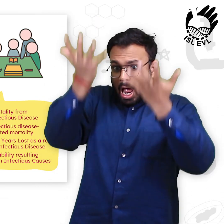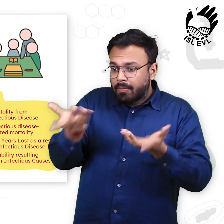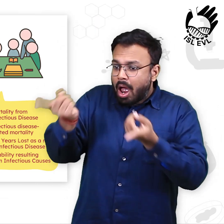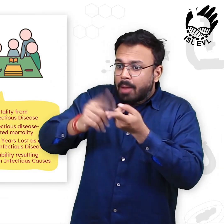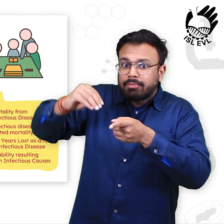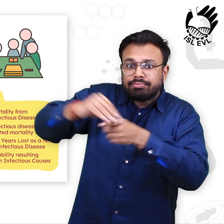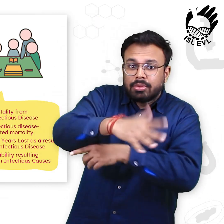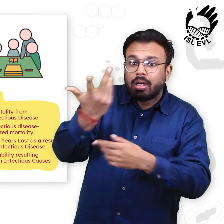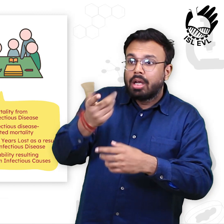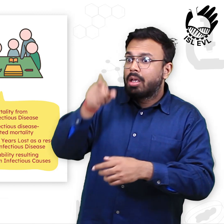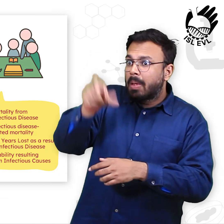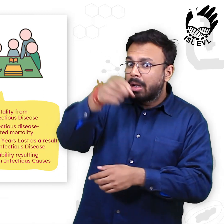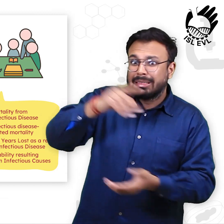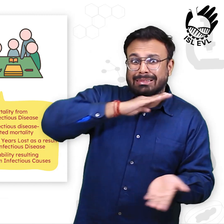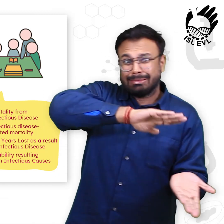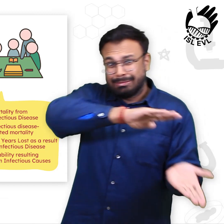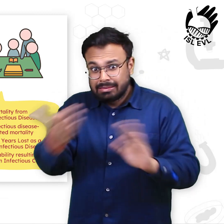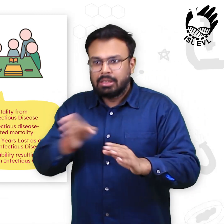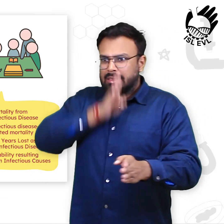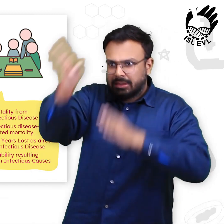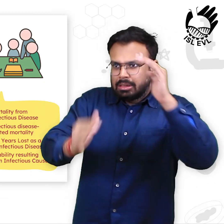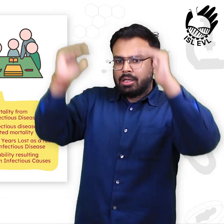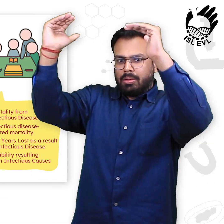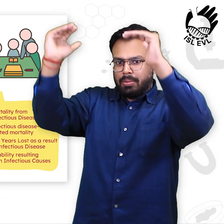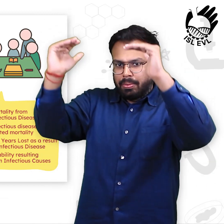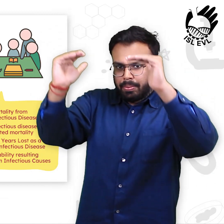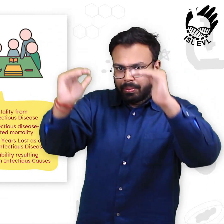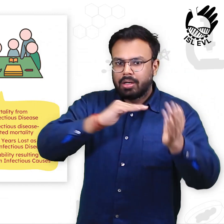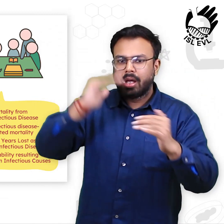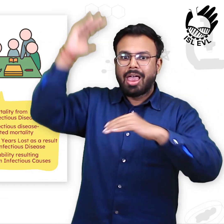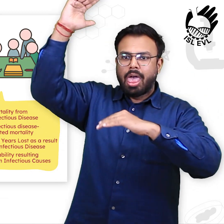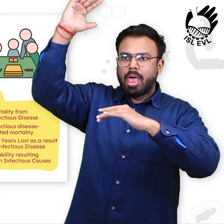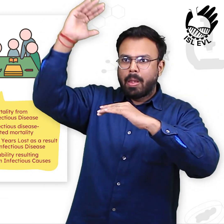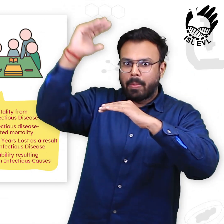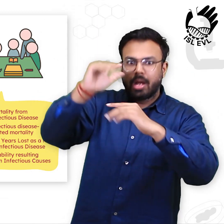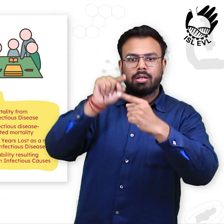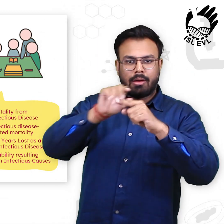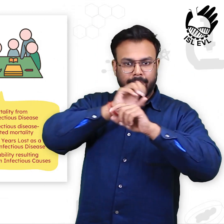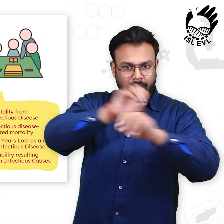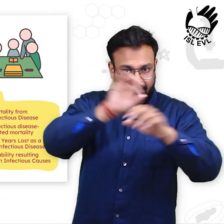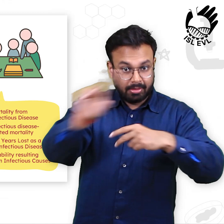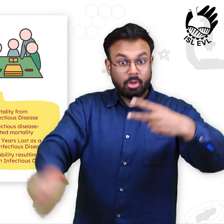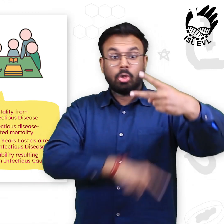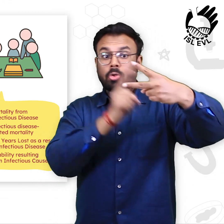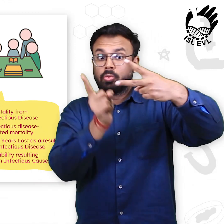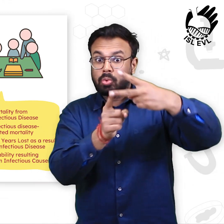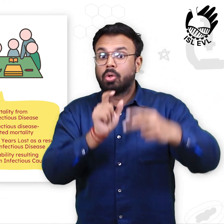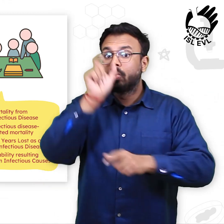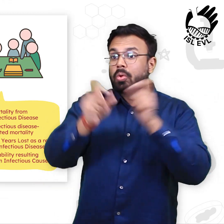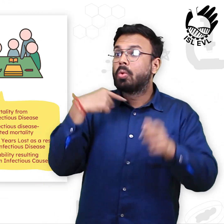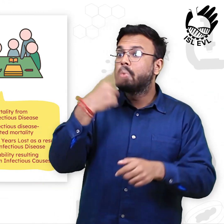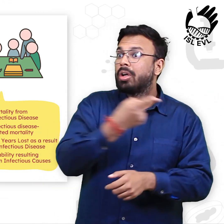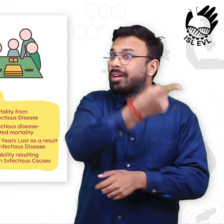disease burden caused by preventable deaths and non-fatal